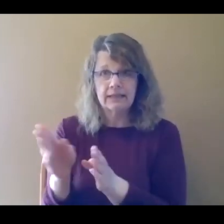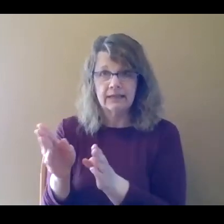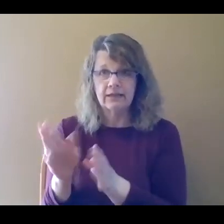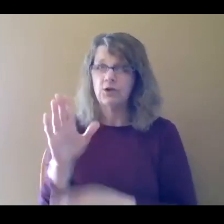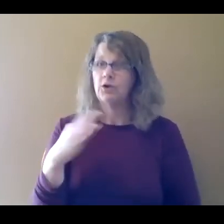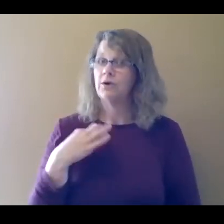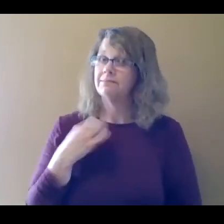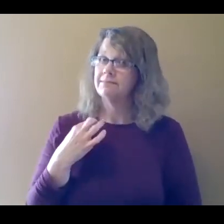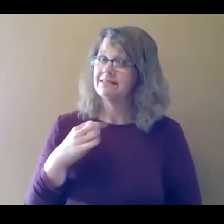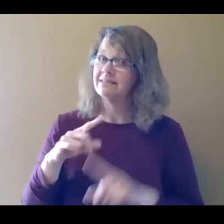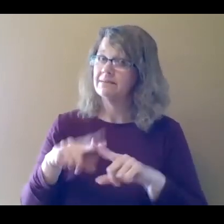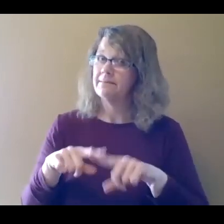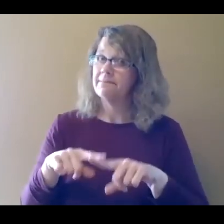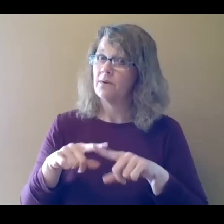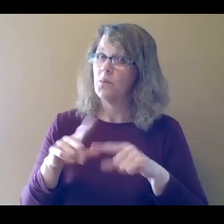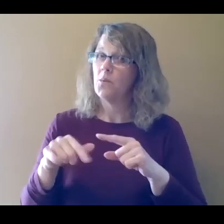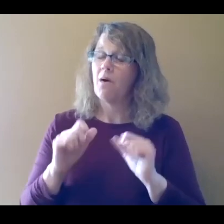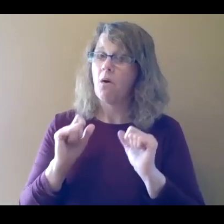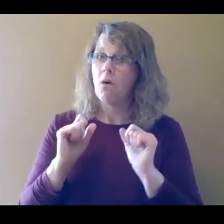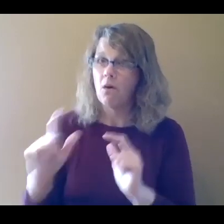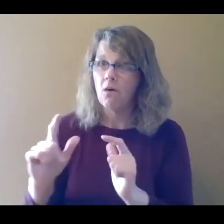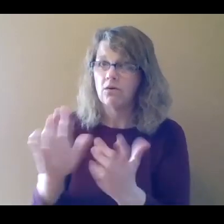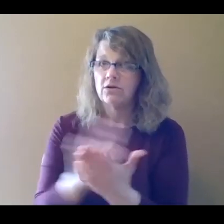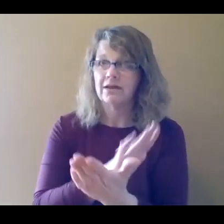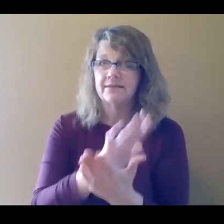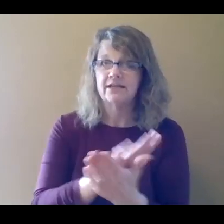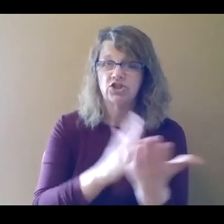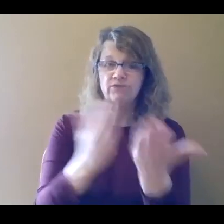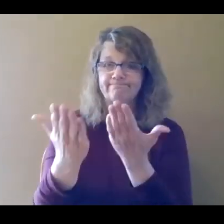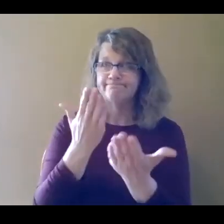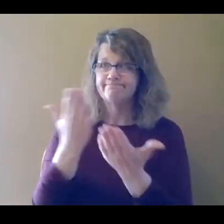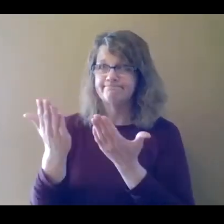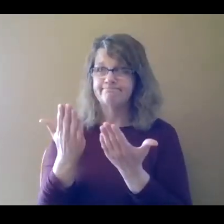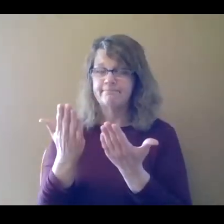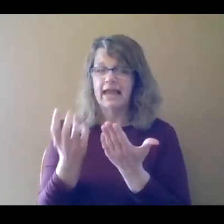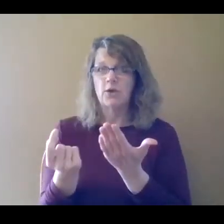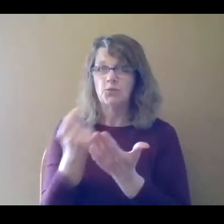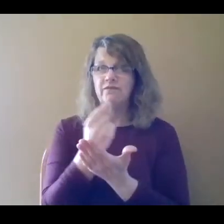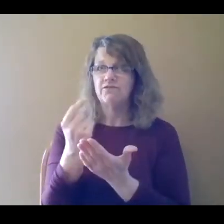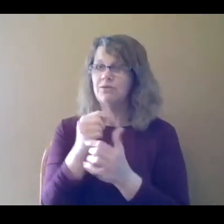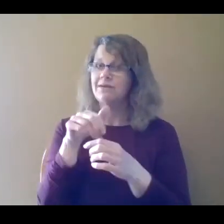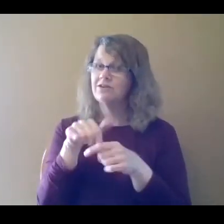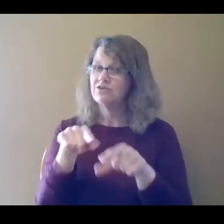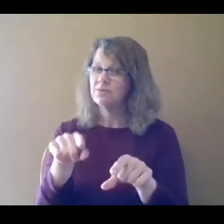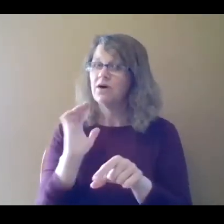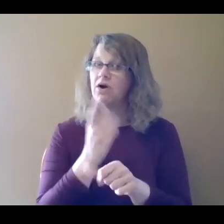is determined when all required documentation is submitted and reviewed in our initial meeting.